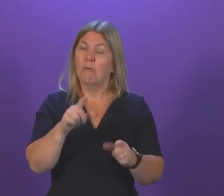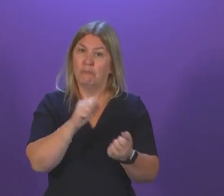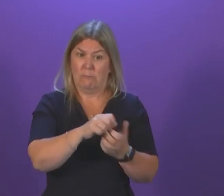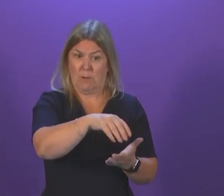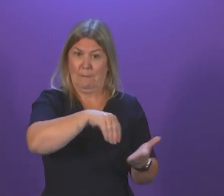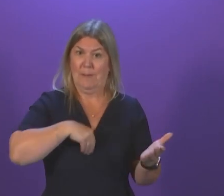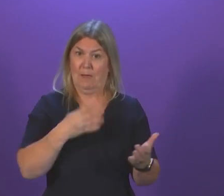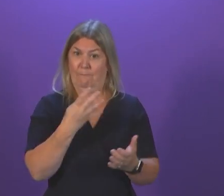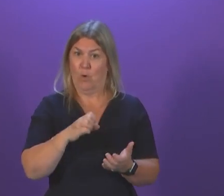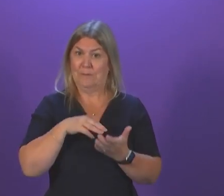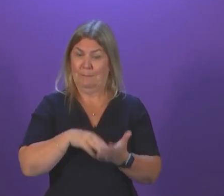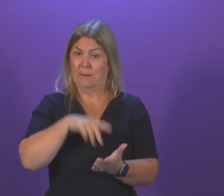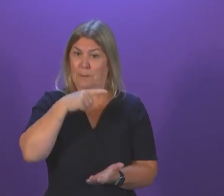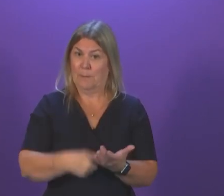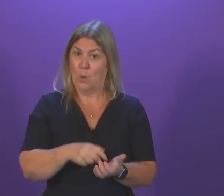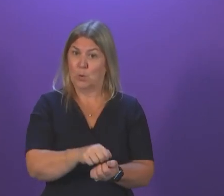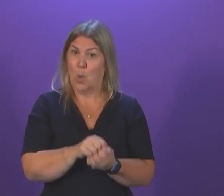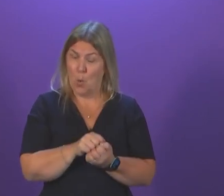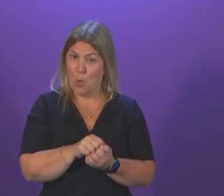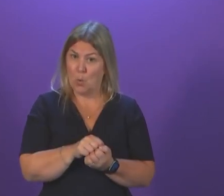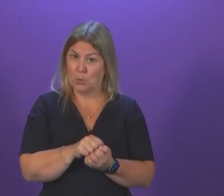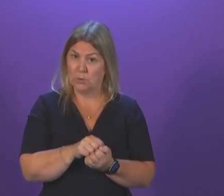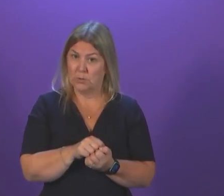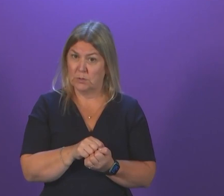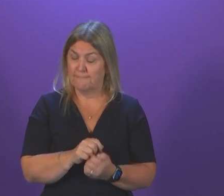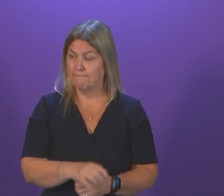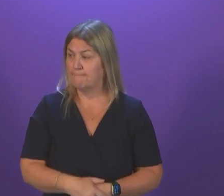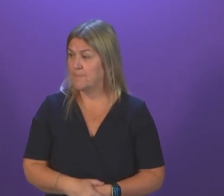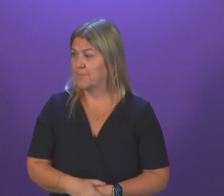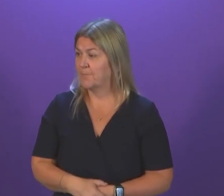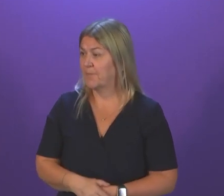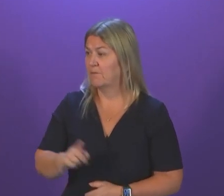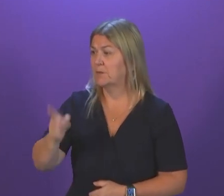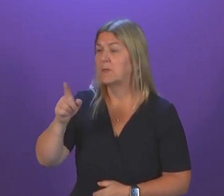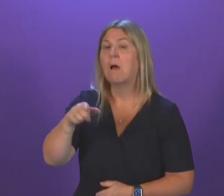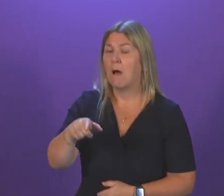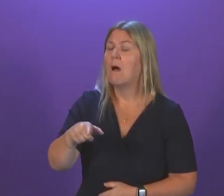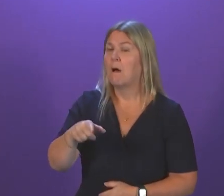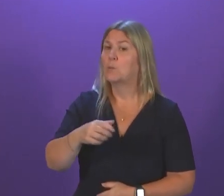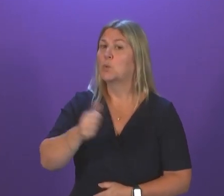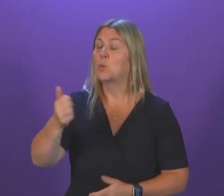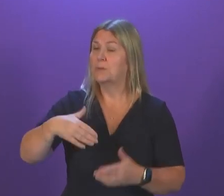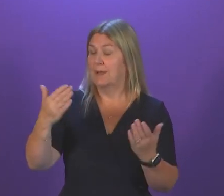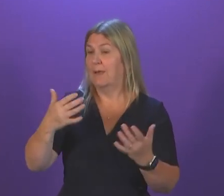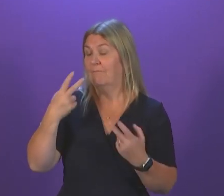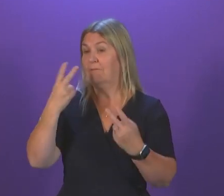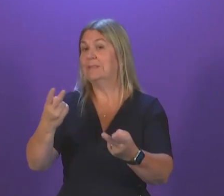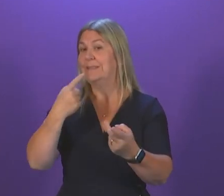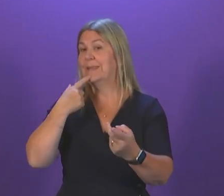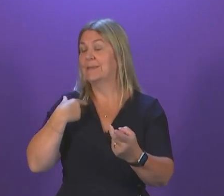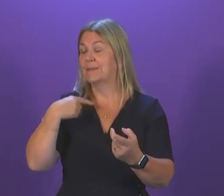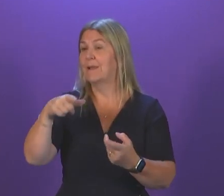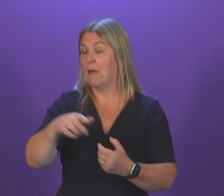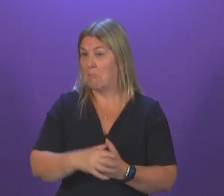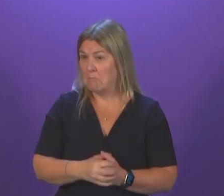First Minister. It was very good to visit Presswick yesterday. It was actually quite a good news day. Presswick Airport of course